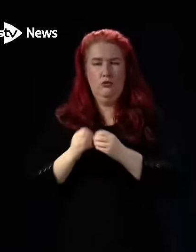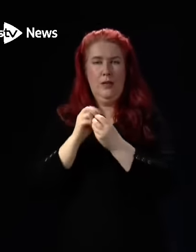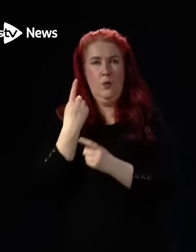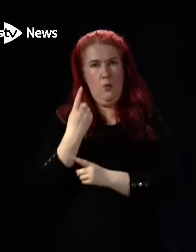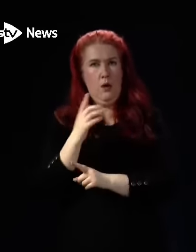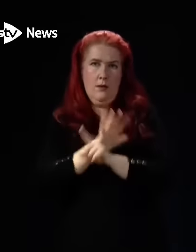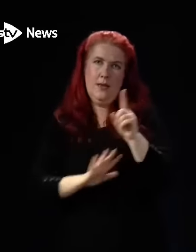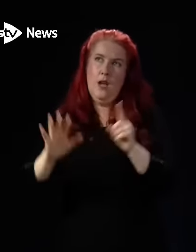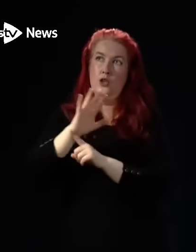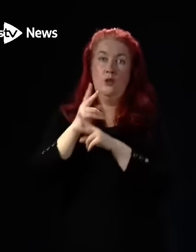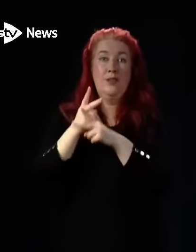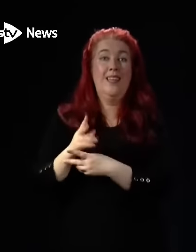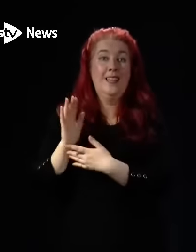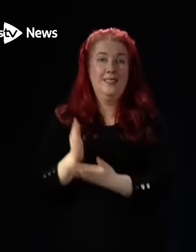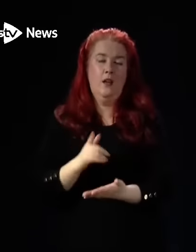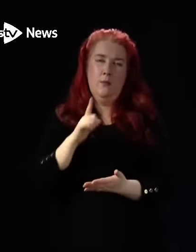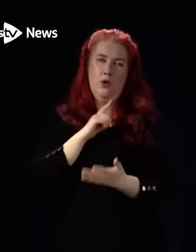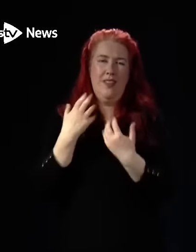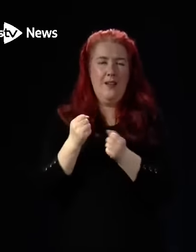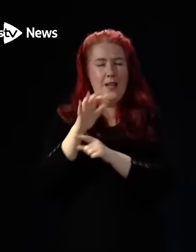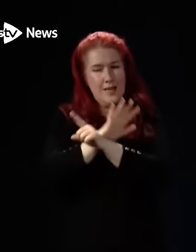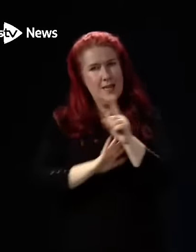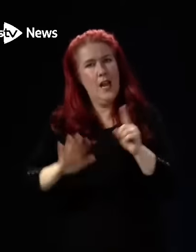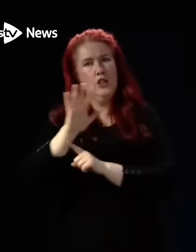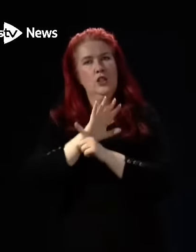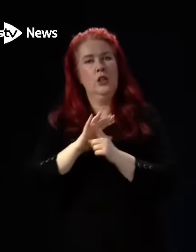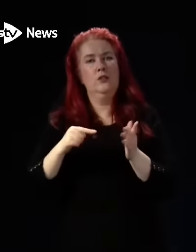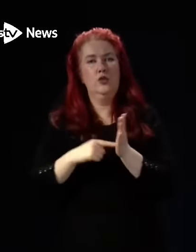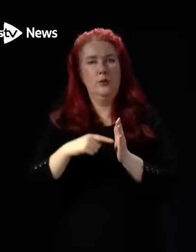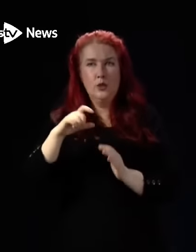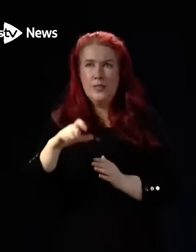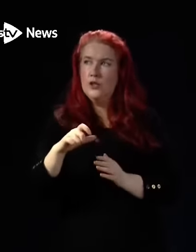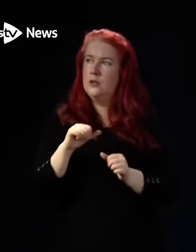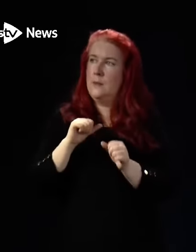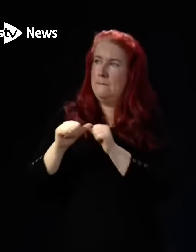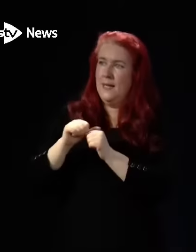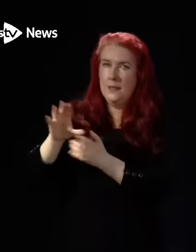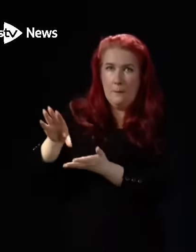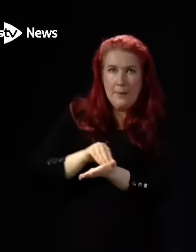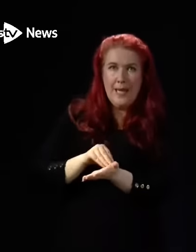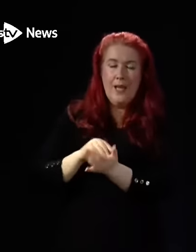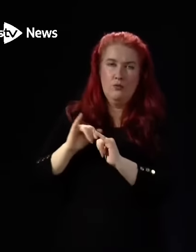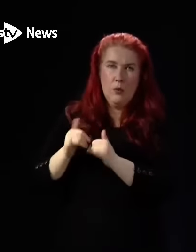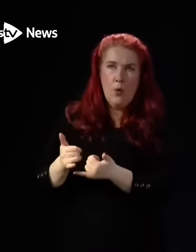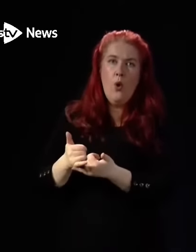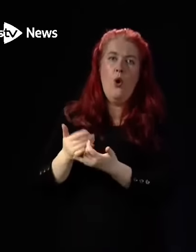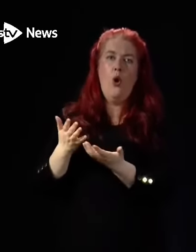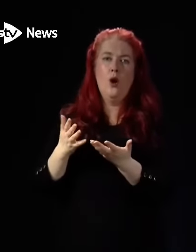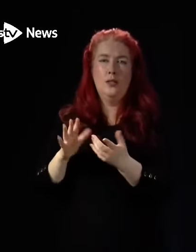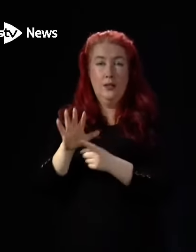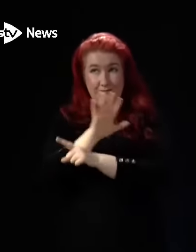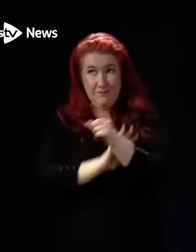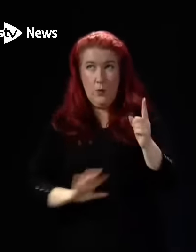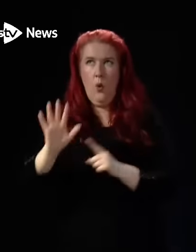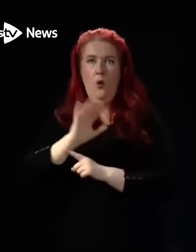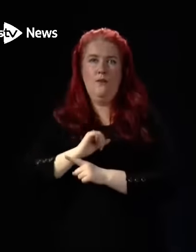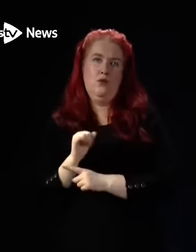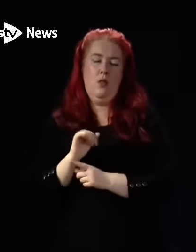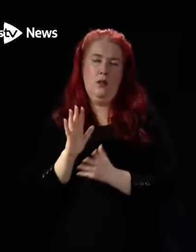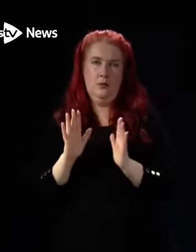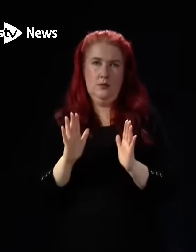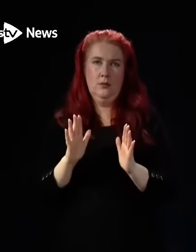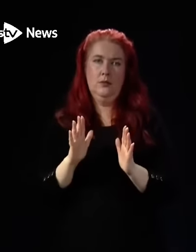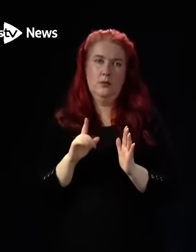is to have national terms and conditions and better pay and reward, you know, collective bargaining across social care.